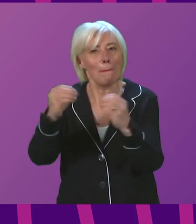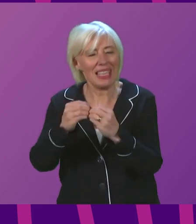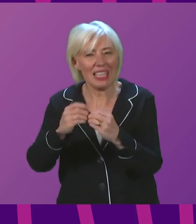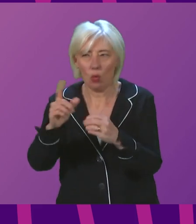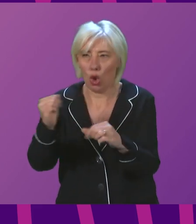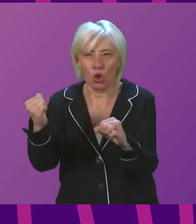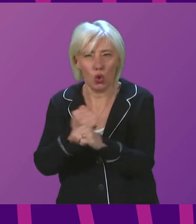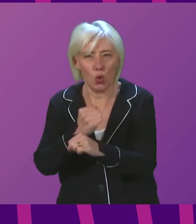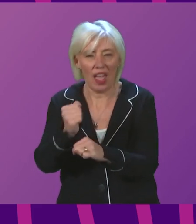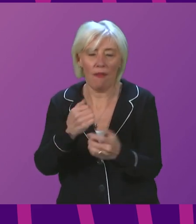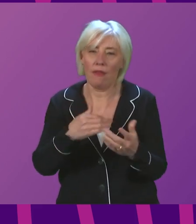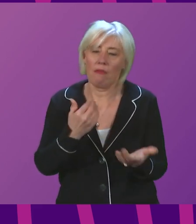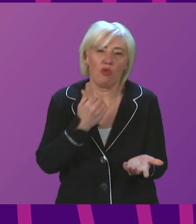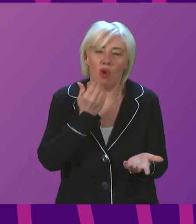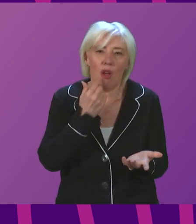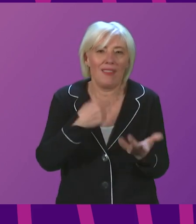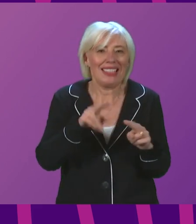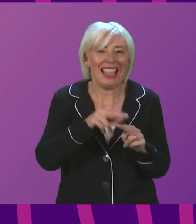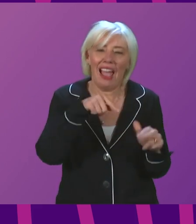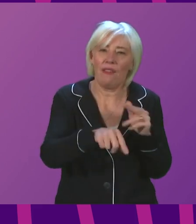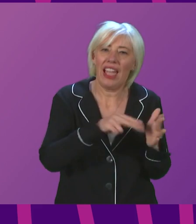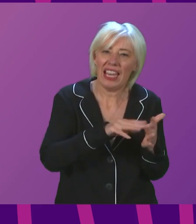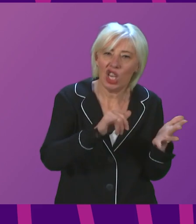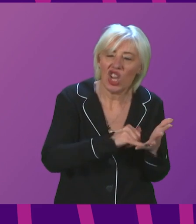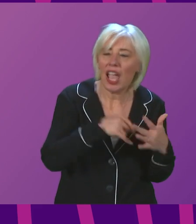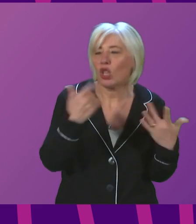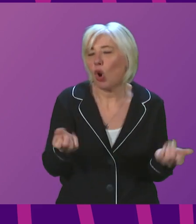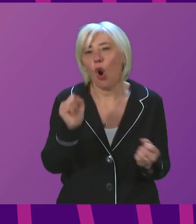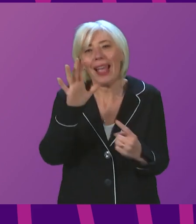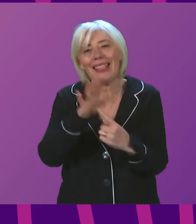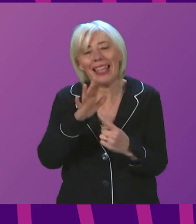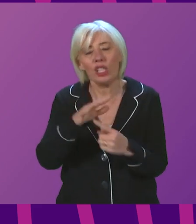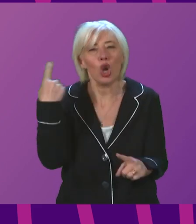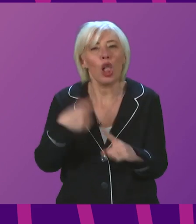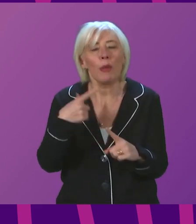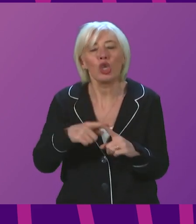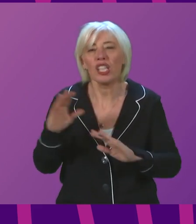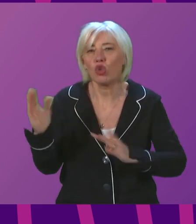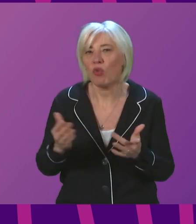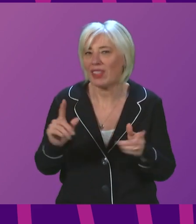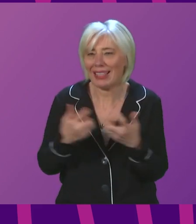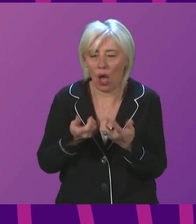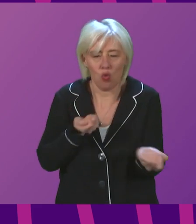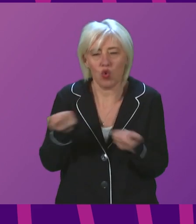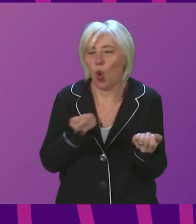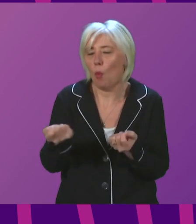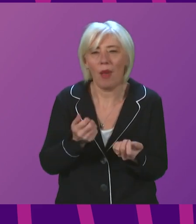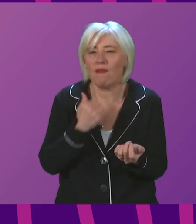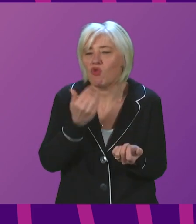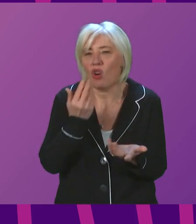staff shortages in the NHS and also in other essential and emergency services? First Minister.